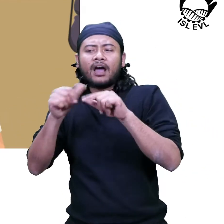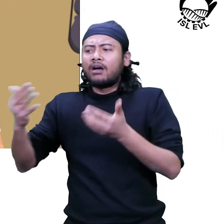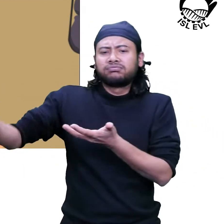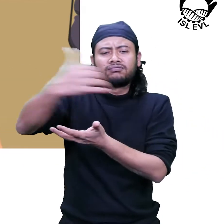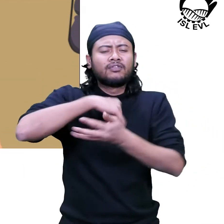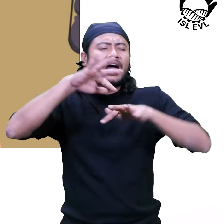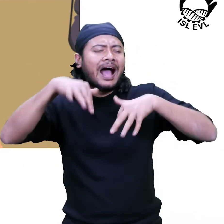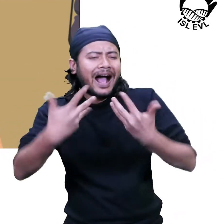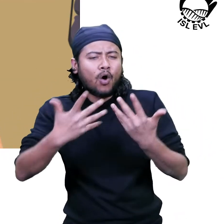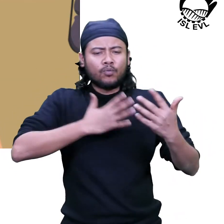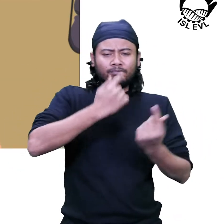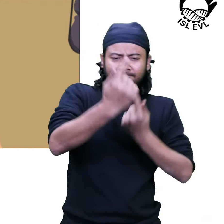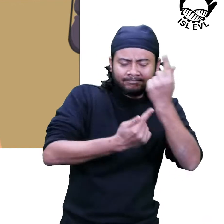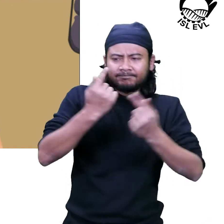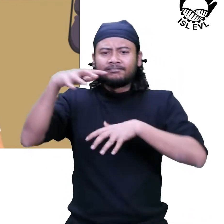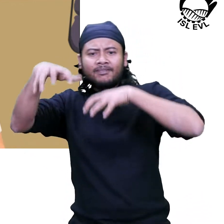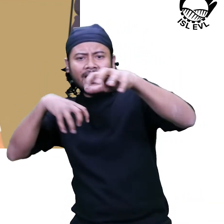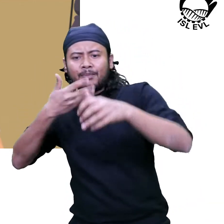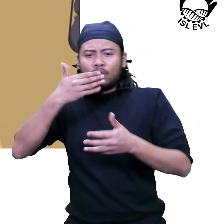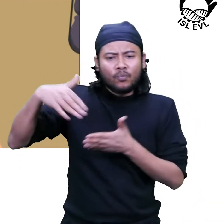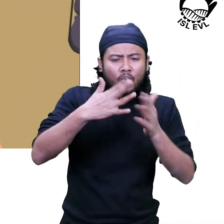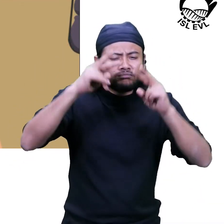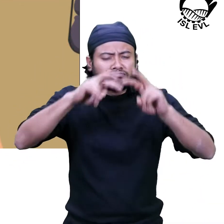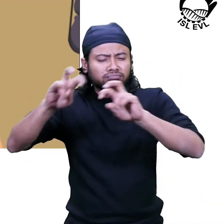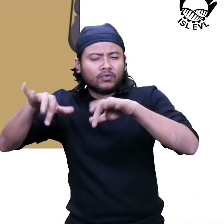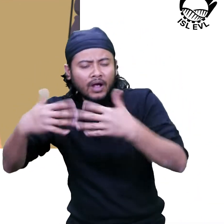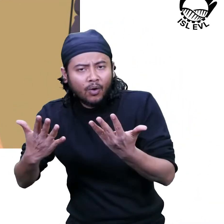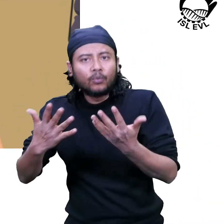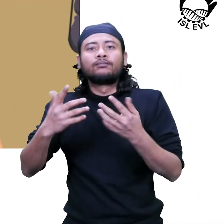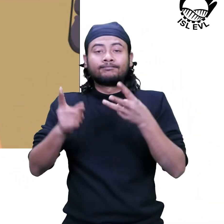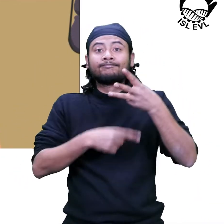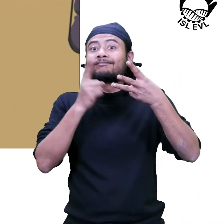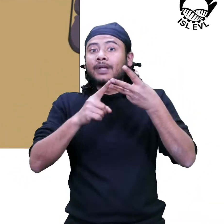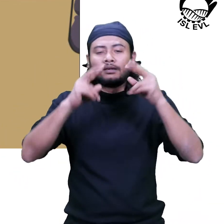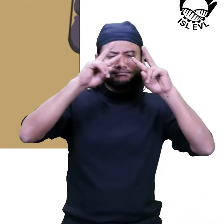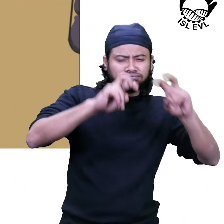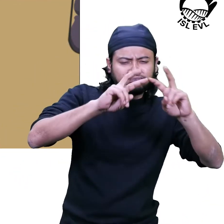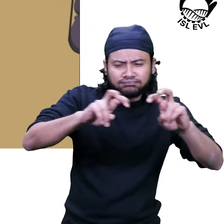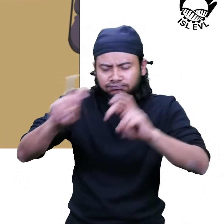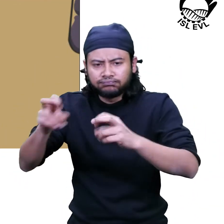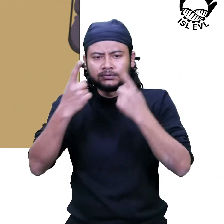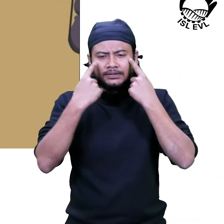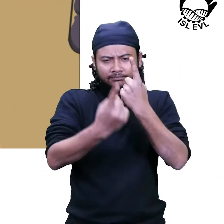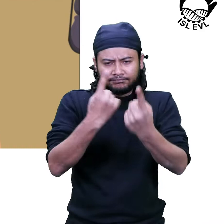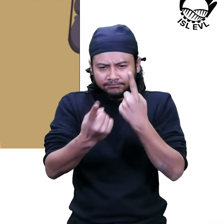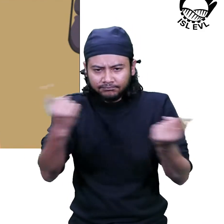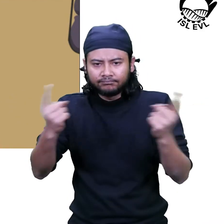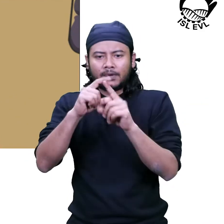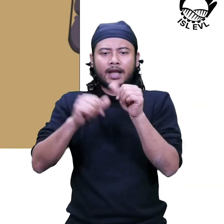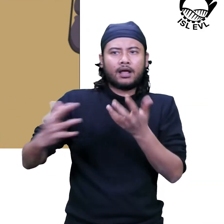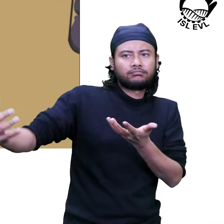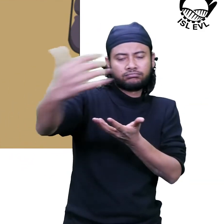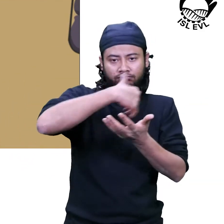resources and traditional knowledge. Step 3. Survey and other data collection. Step